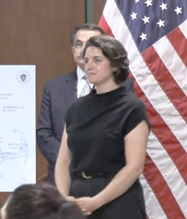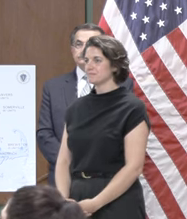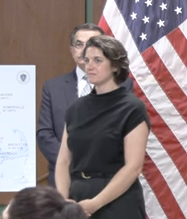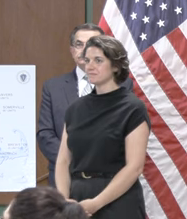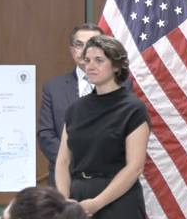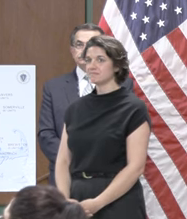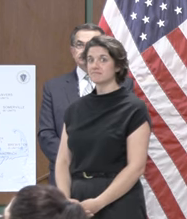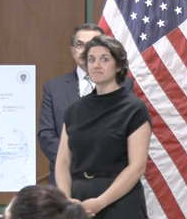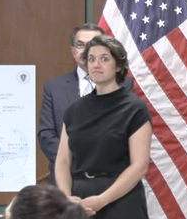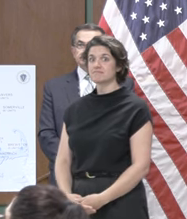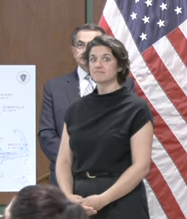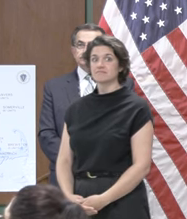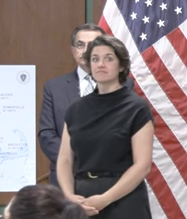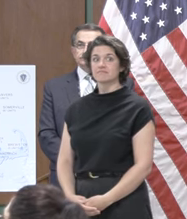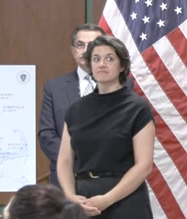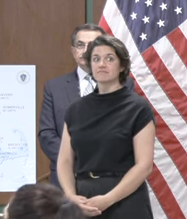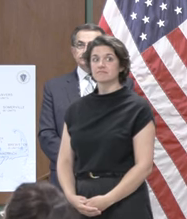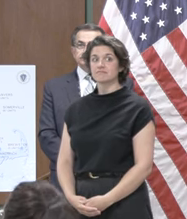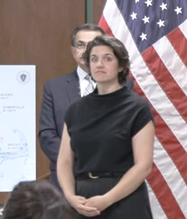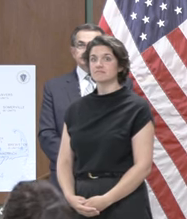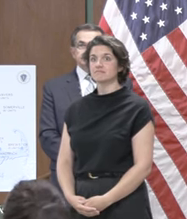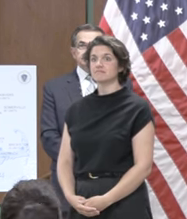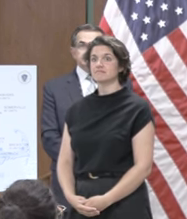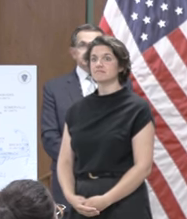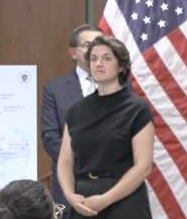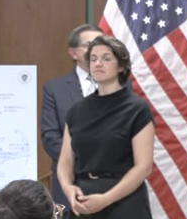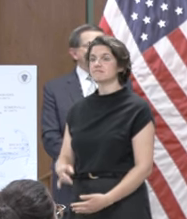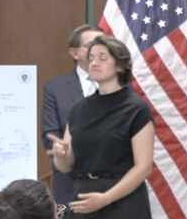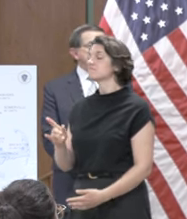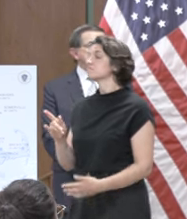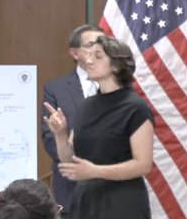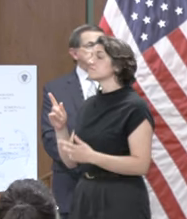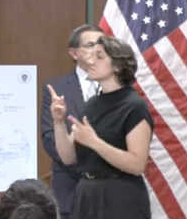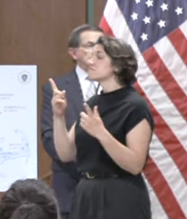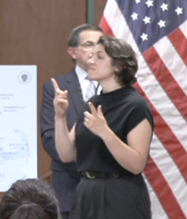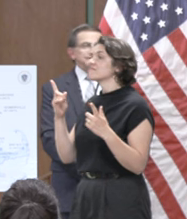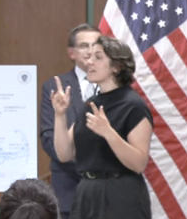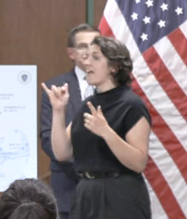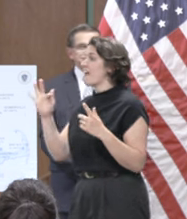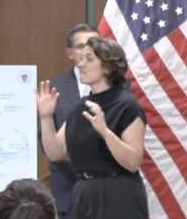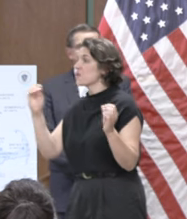otherwise we'll maybe move to the back and people can get some water